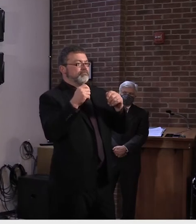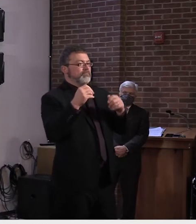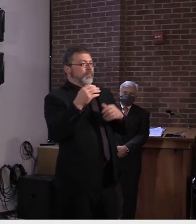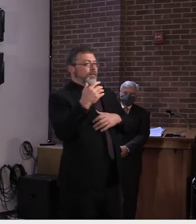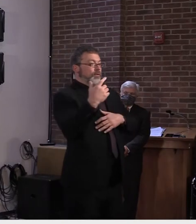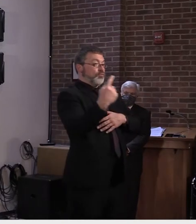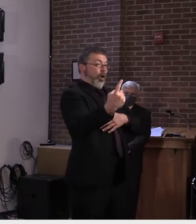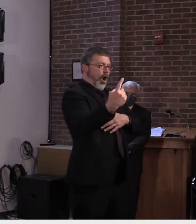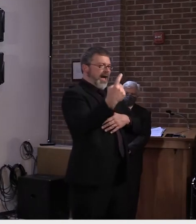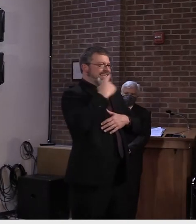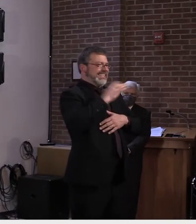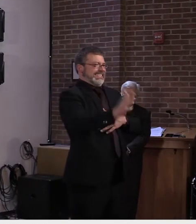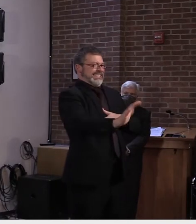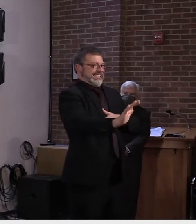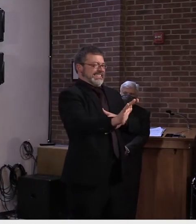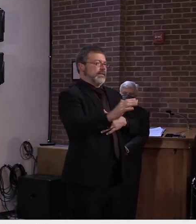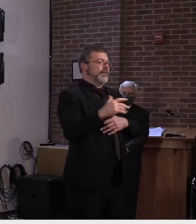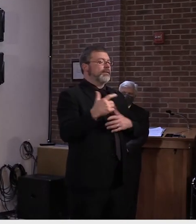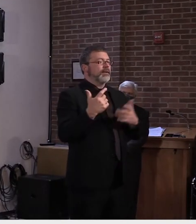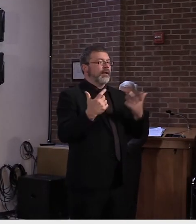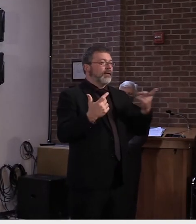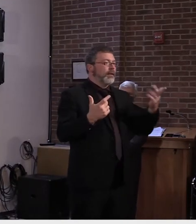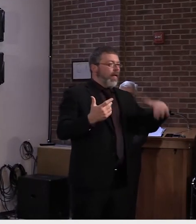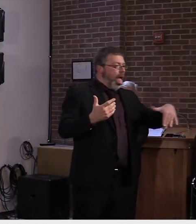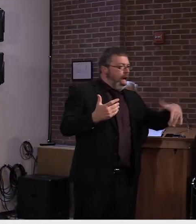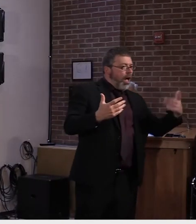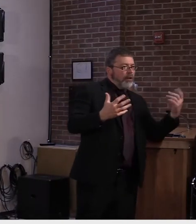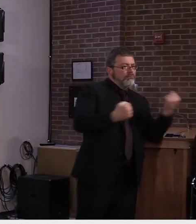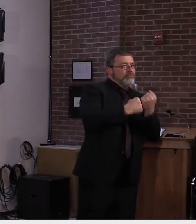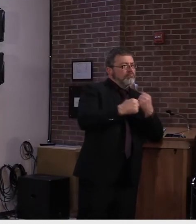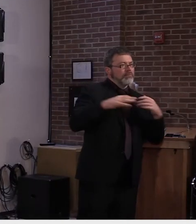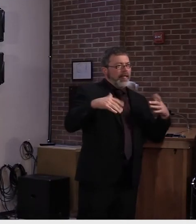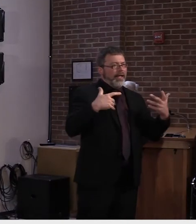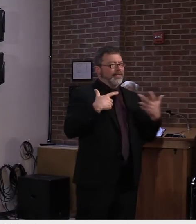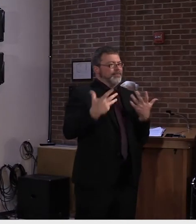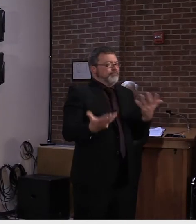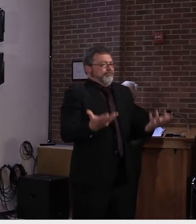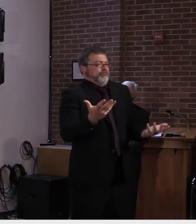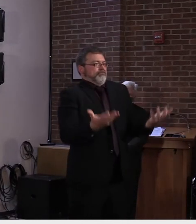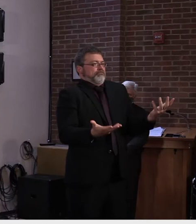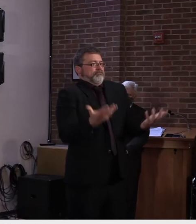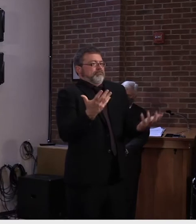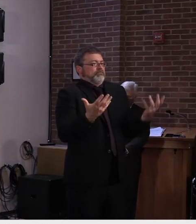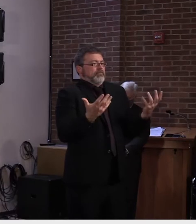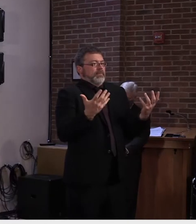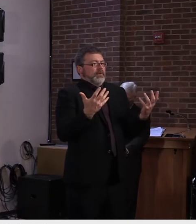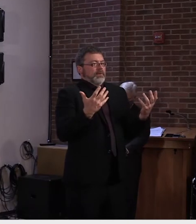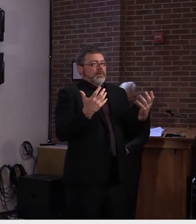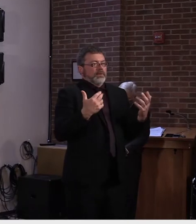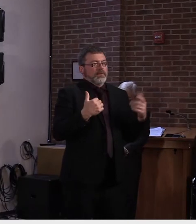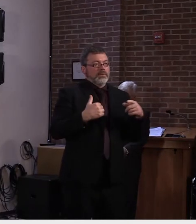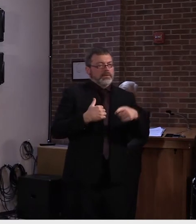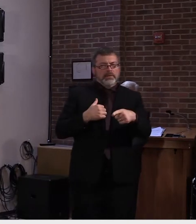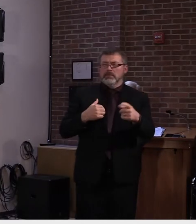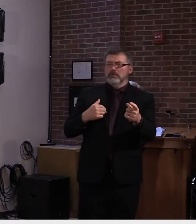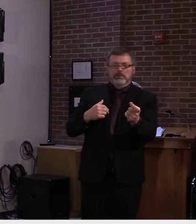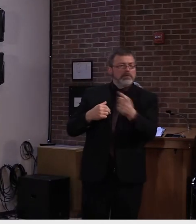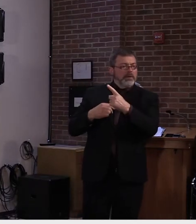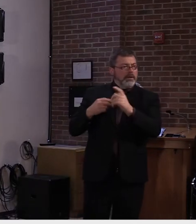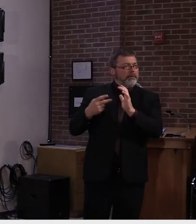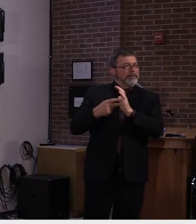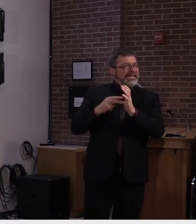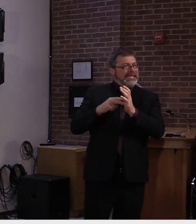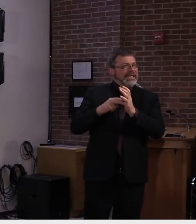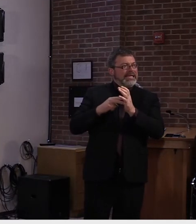Did I answer? Would you not rec-, would, yes, would, so, but would you not recommend the flapper valves in any